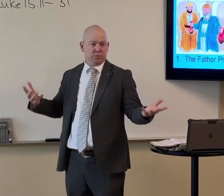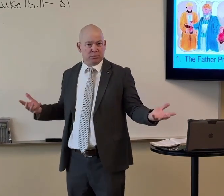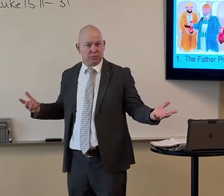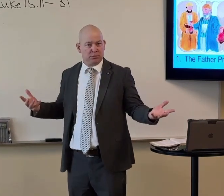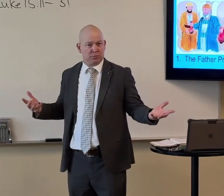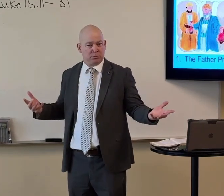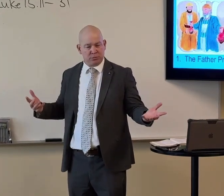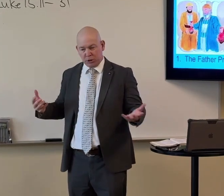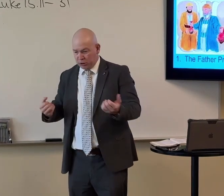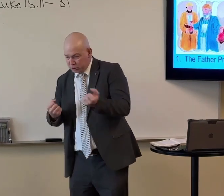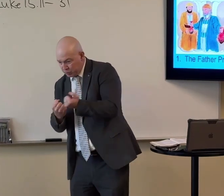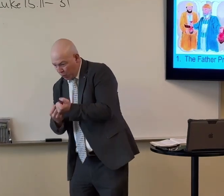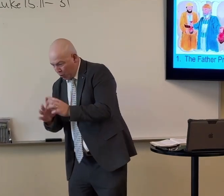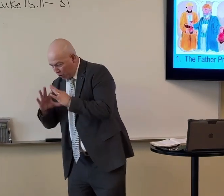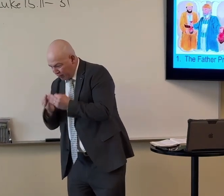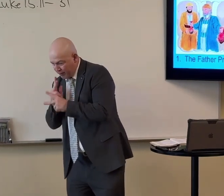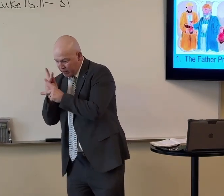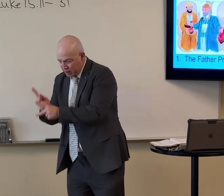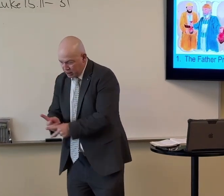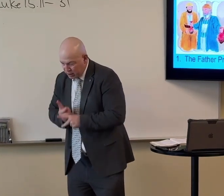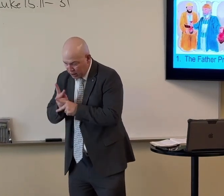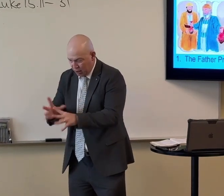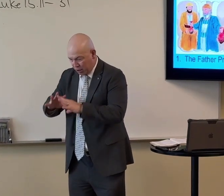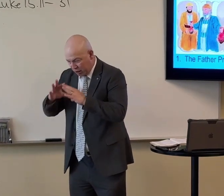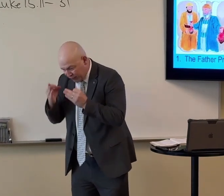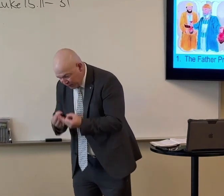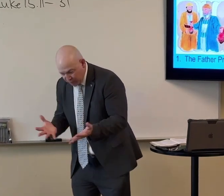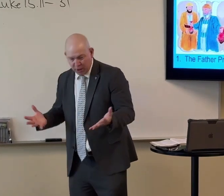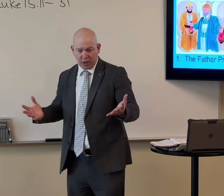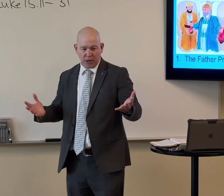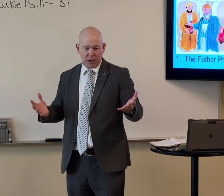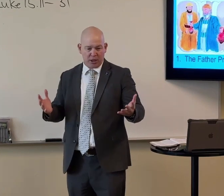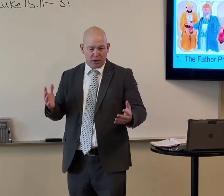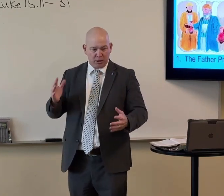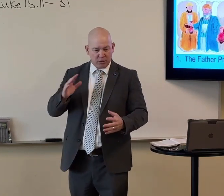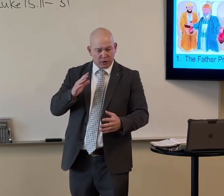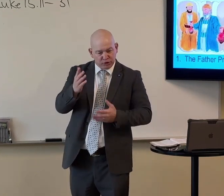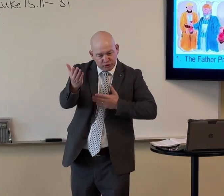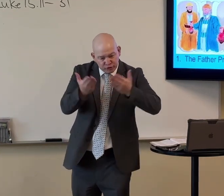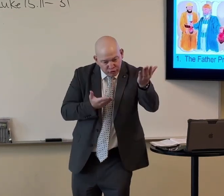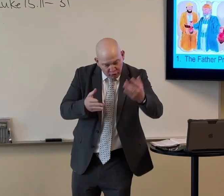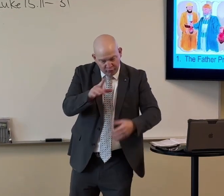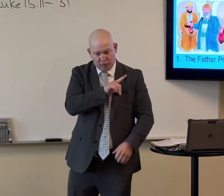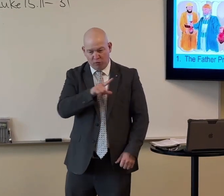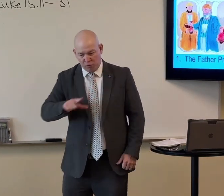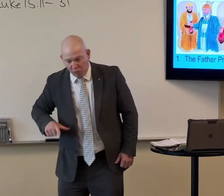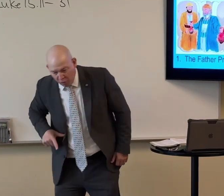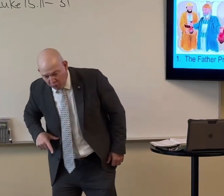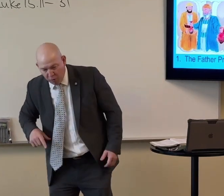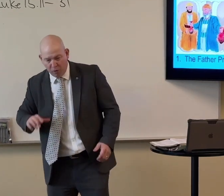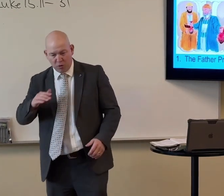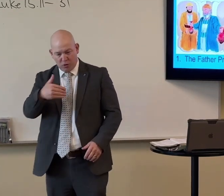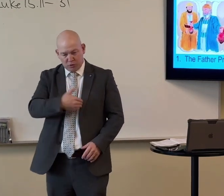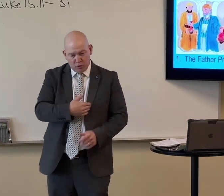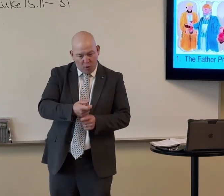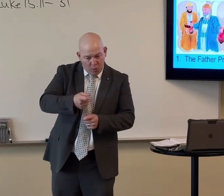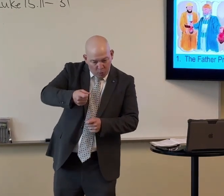You feel your life has a purpose. You're able to support and care for your family. You're able to support the Lord,